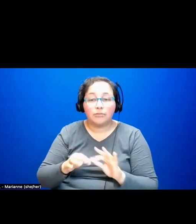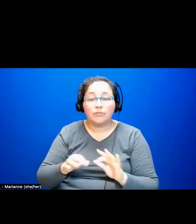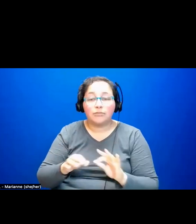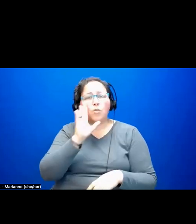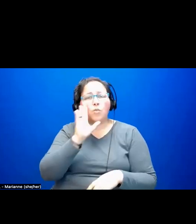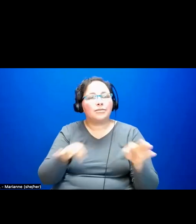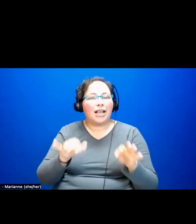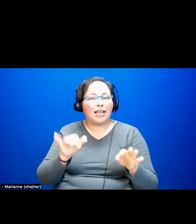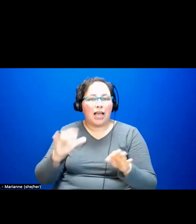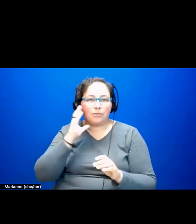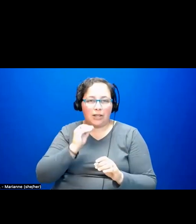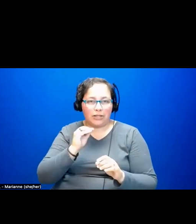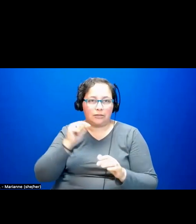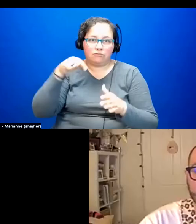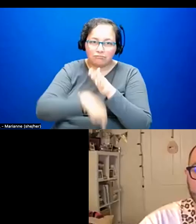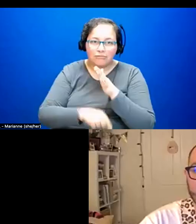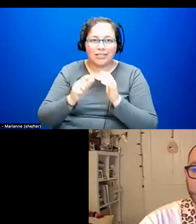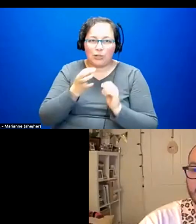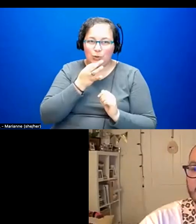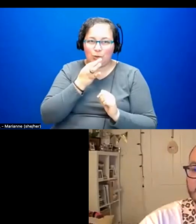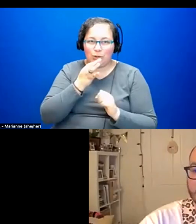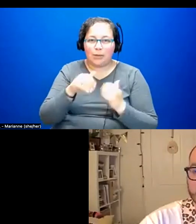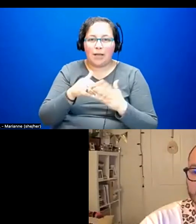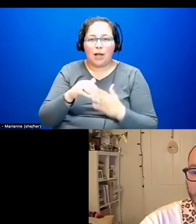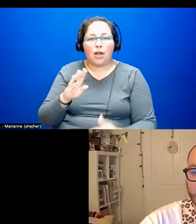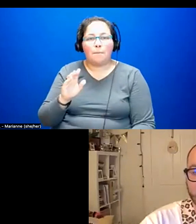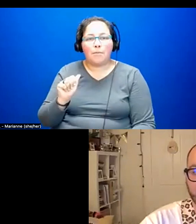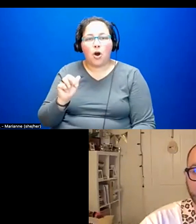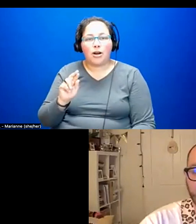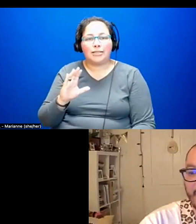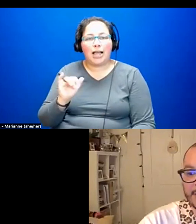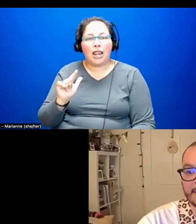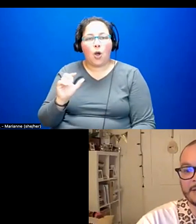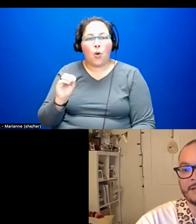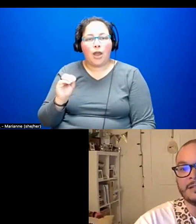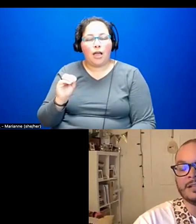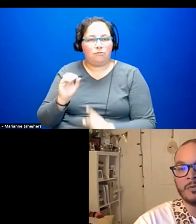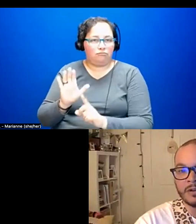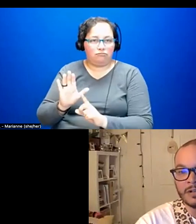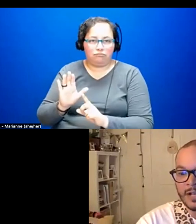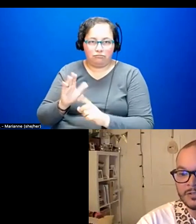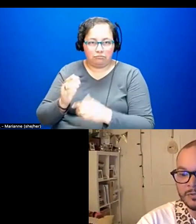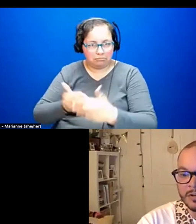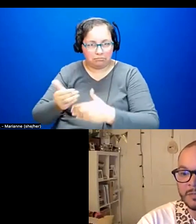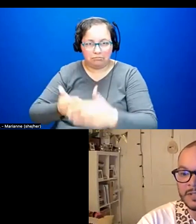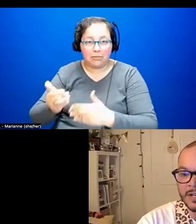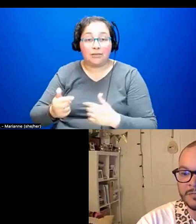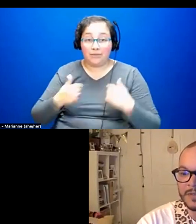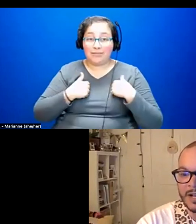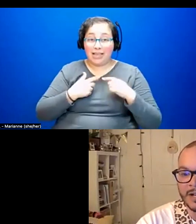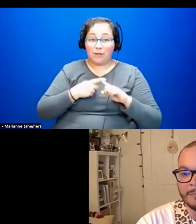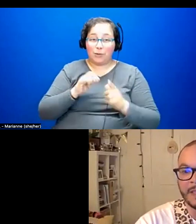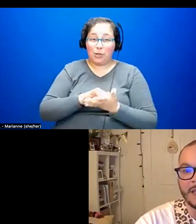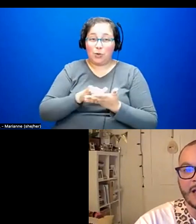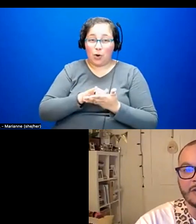experience in Barcelona in more detail as part of this learning series. And as a working class New Yorker myself,